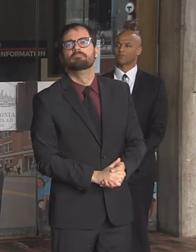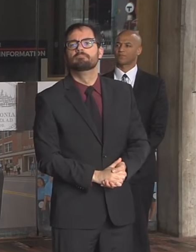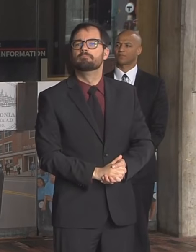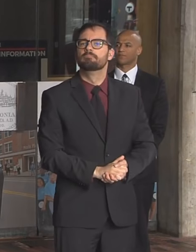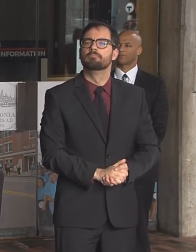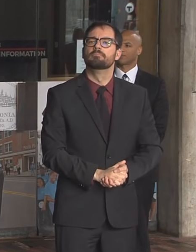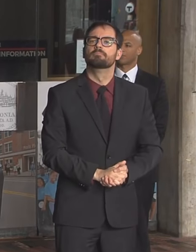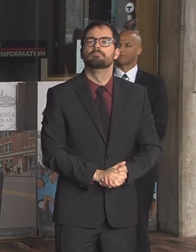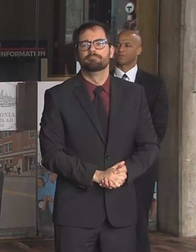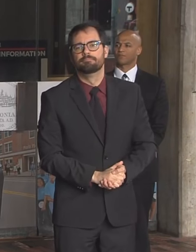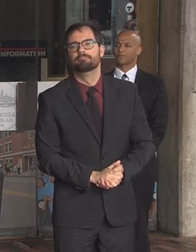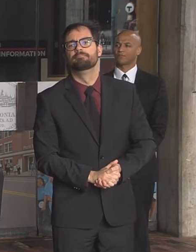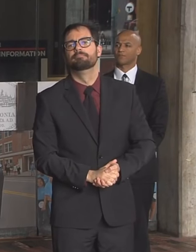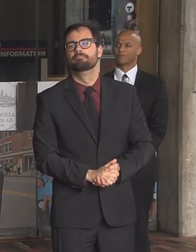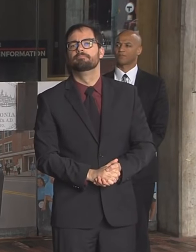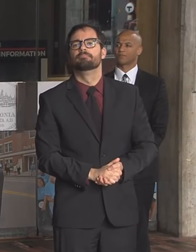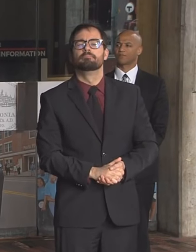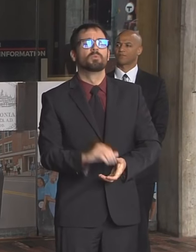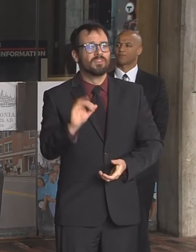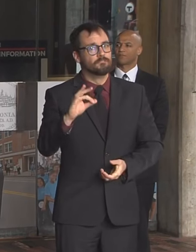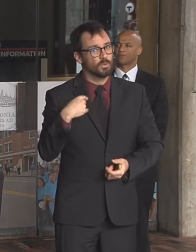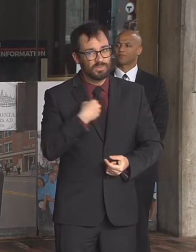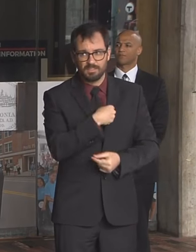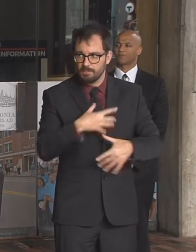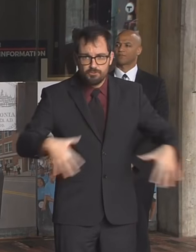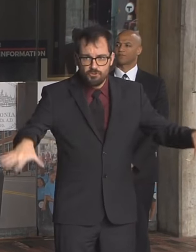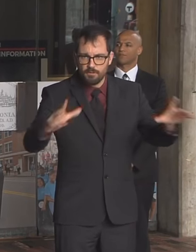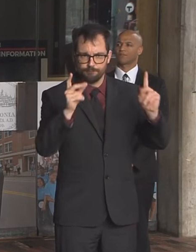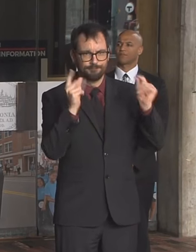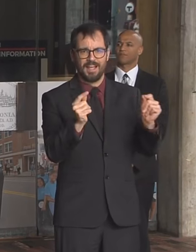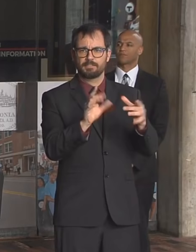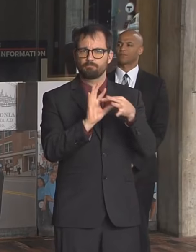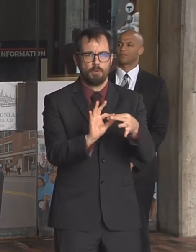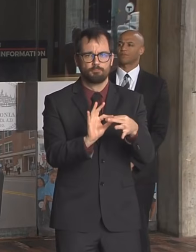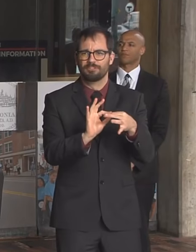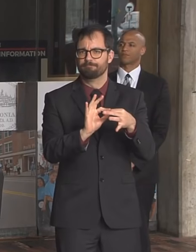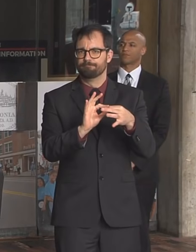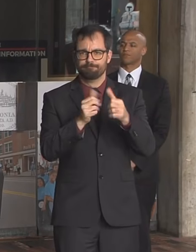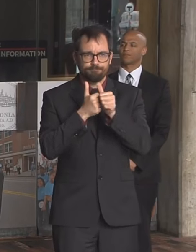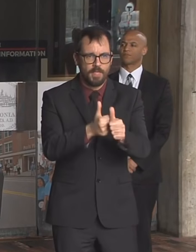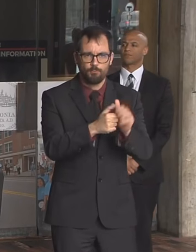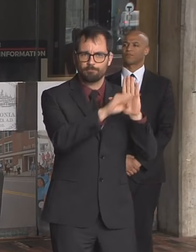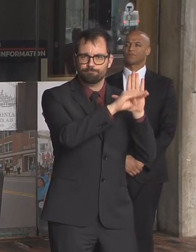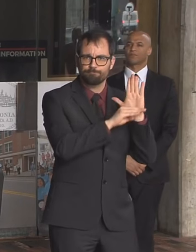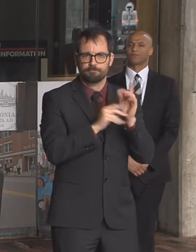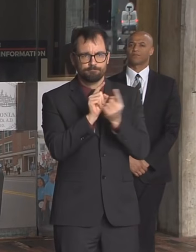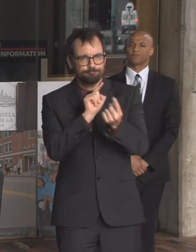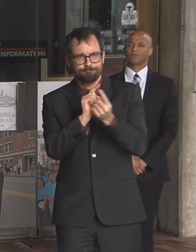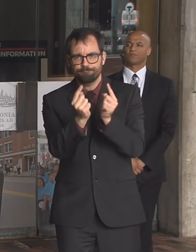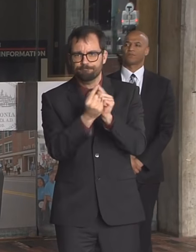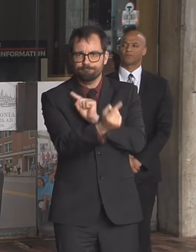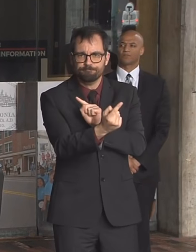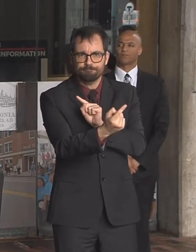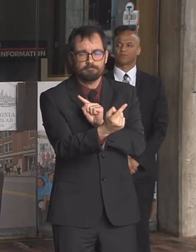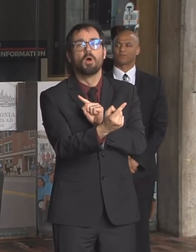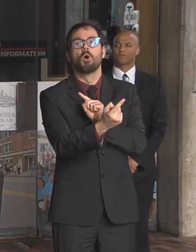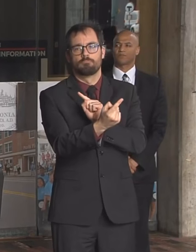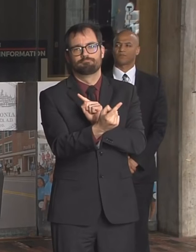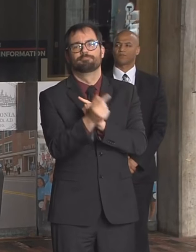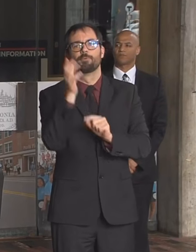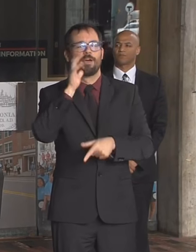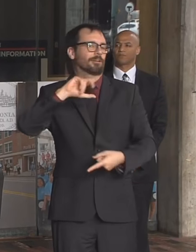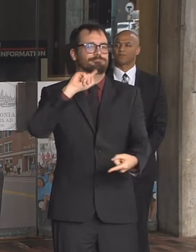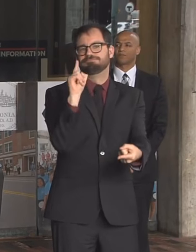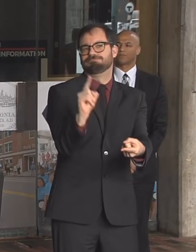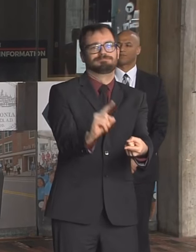And it's really important that we adhere to all of these all of these suggestions. It's a situation that's very serious and we want people